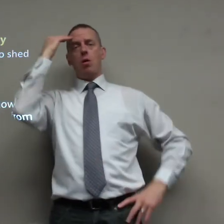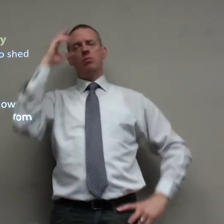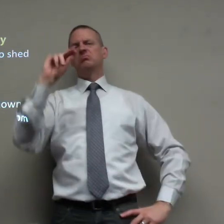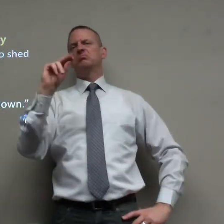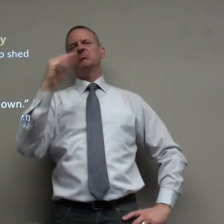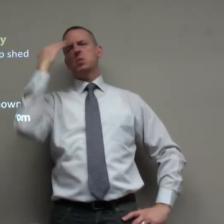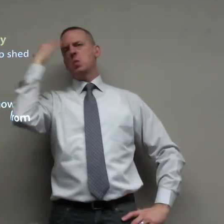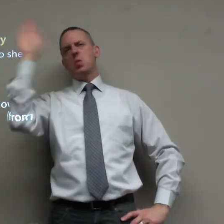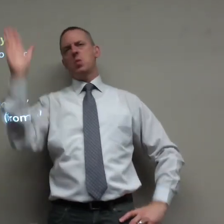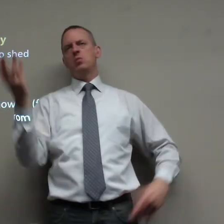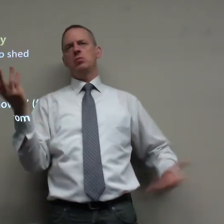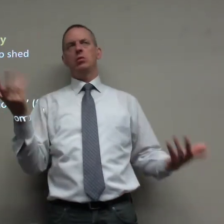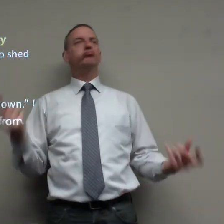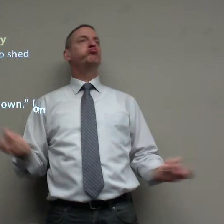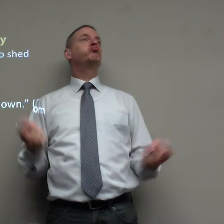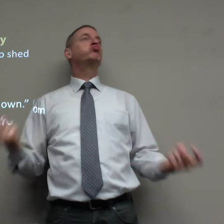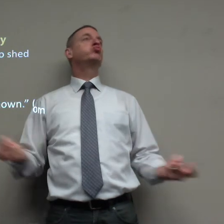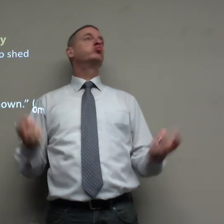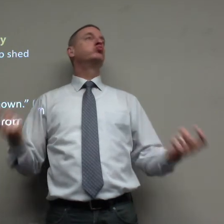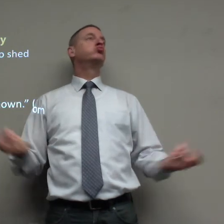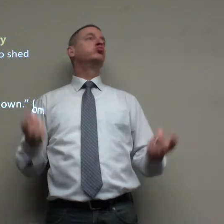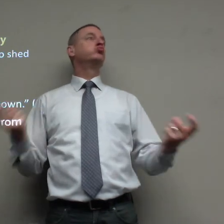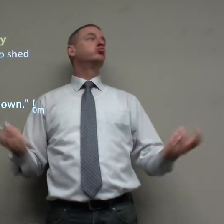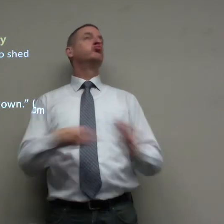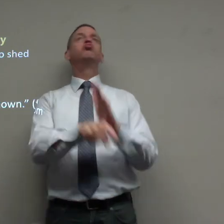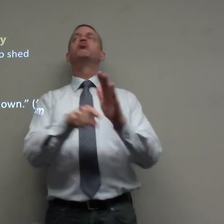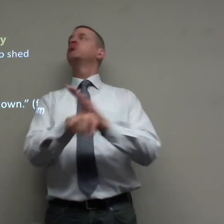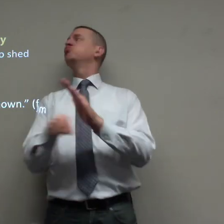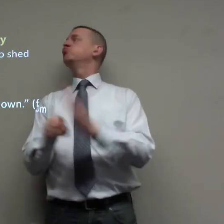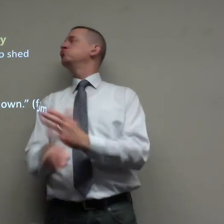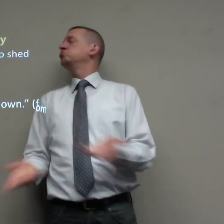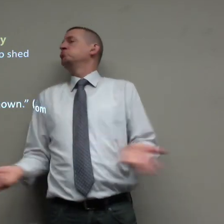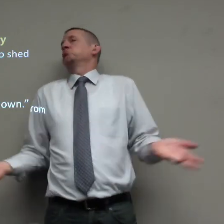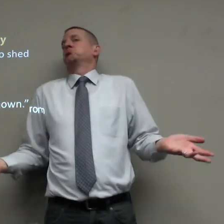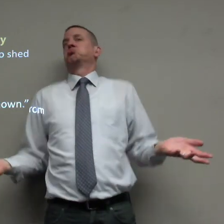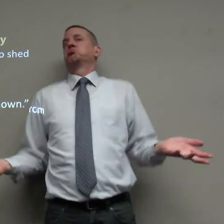they don't know it they sin and kill people